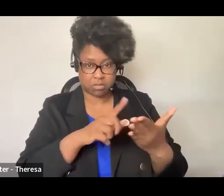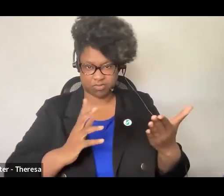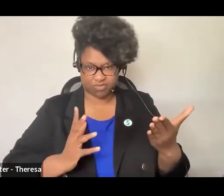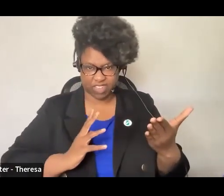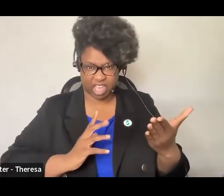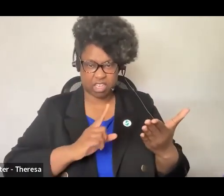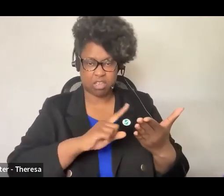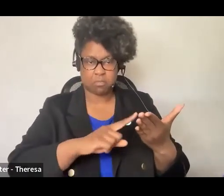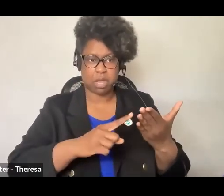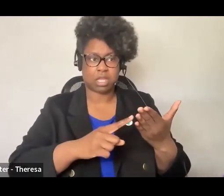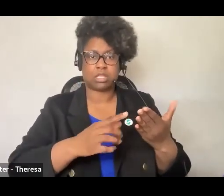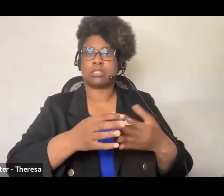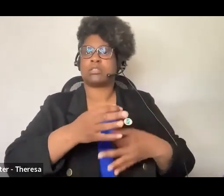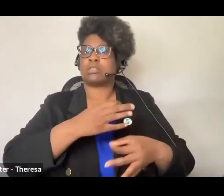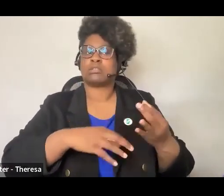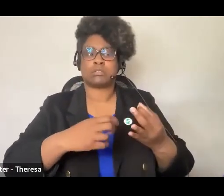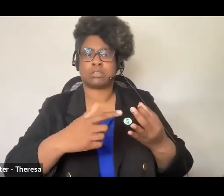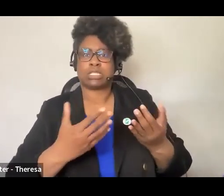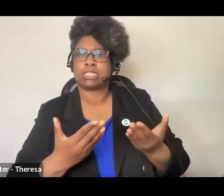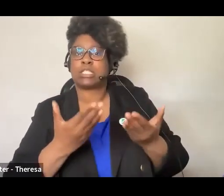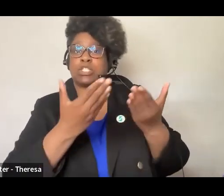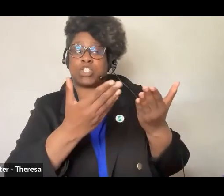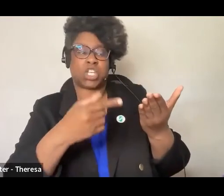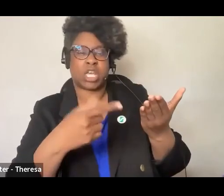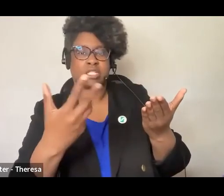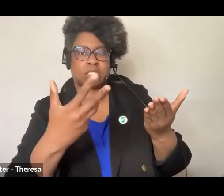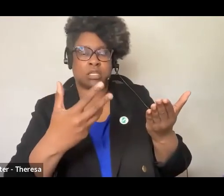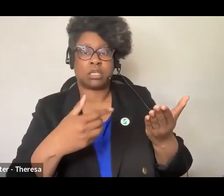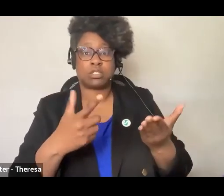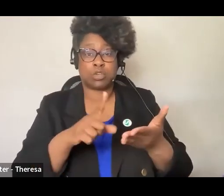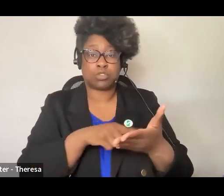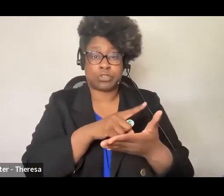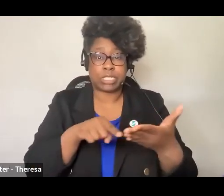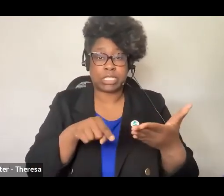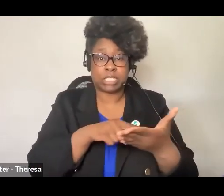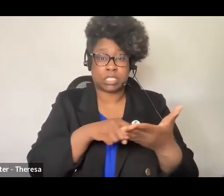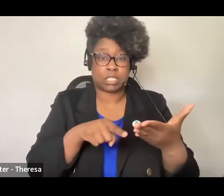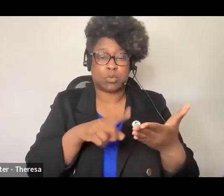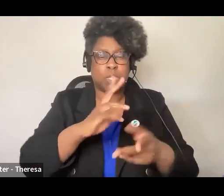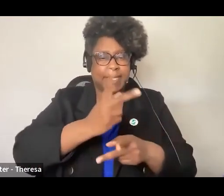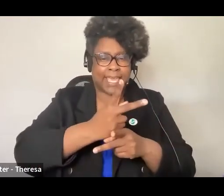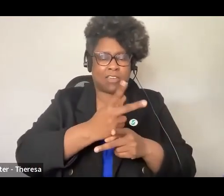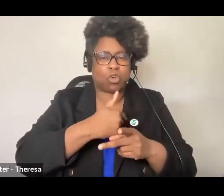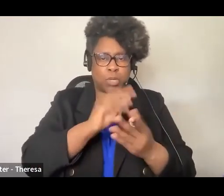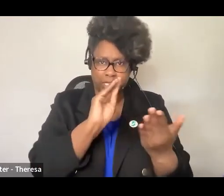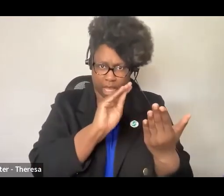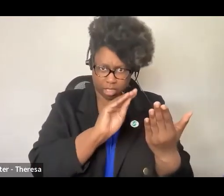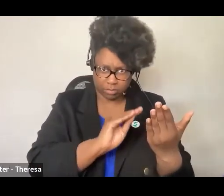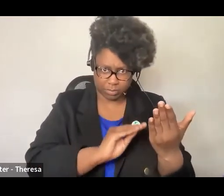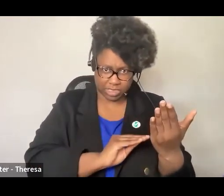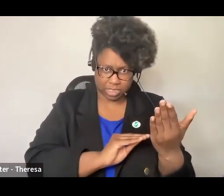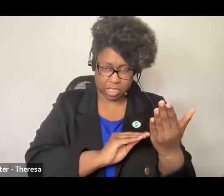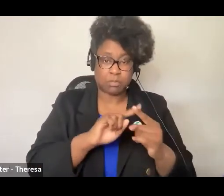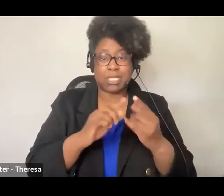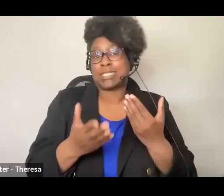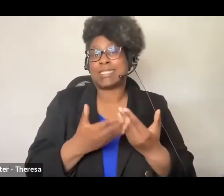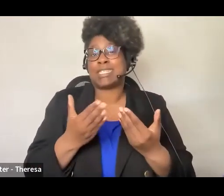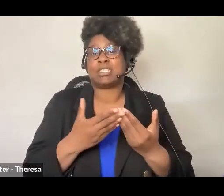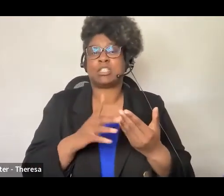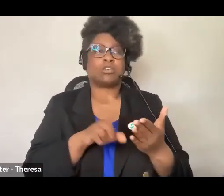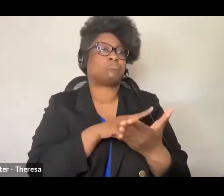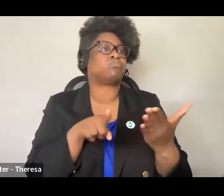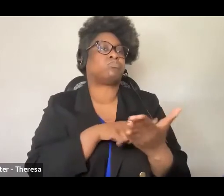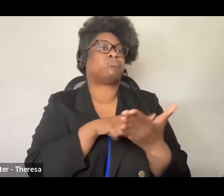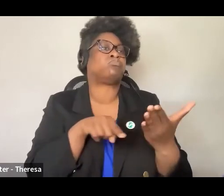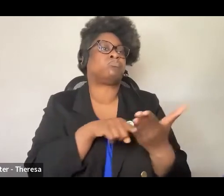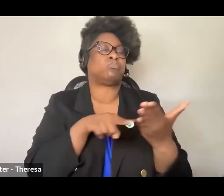here? Because it's, you know, these critiques are all really carefully documented, but on the one hand it is easy to make them, and yet we oftentimes